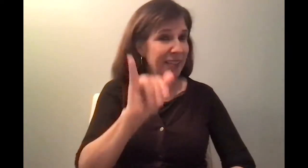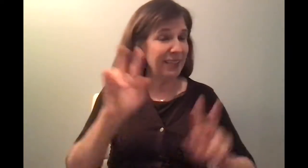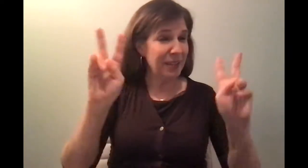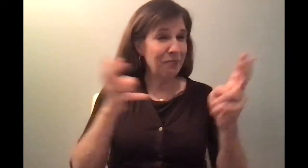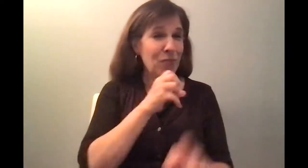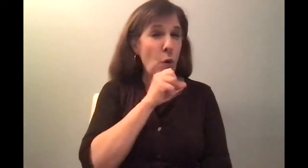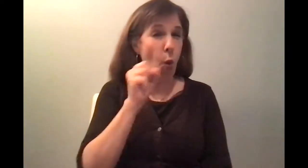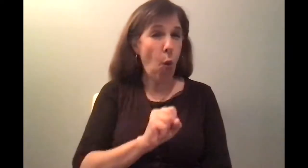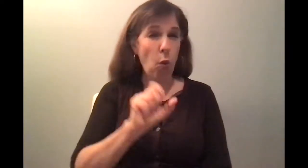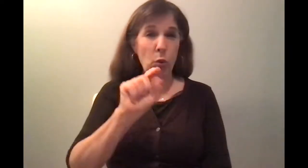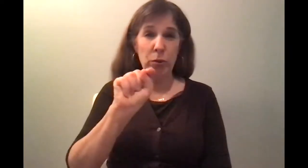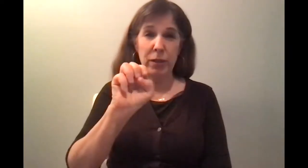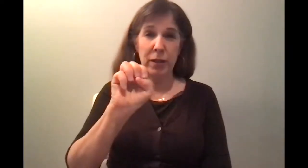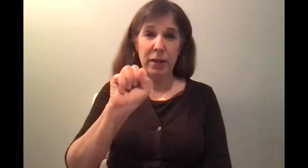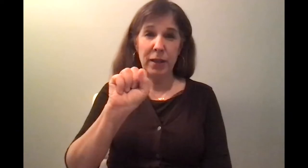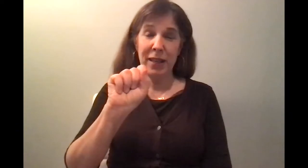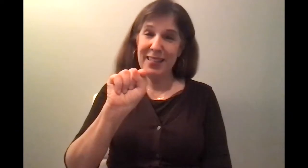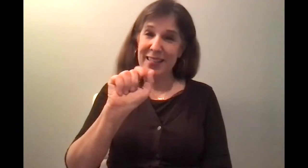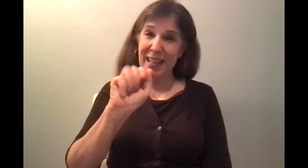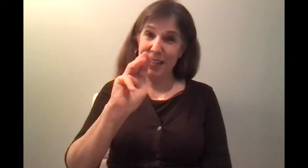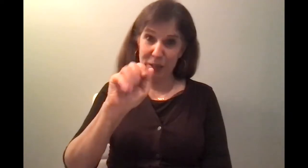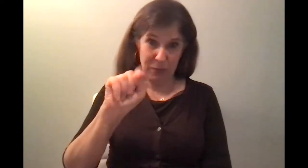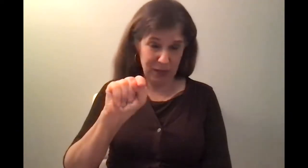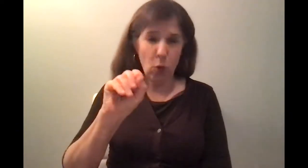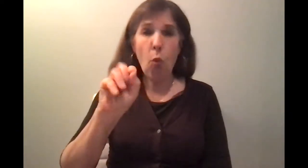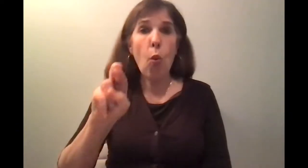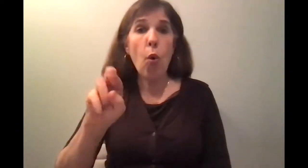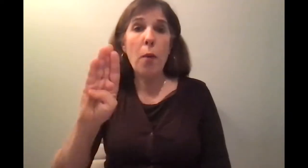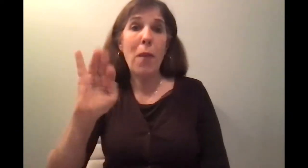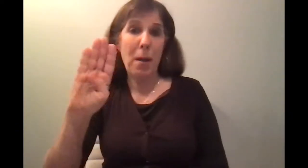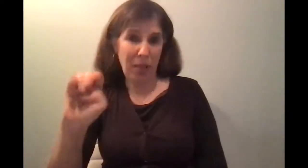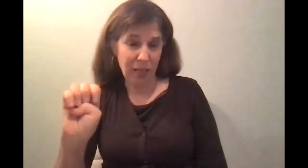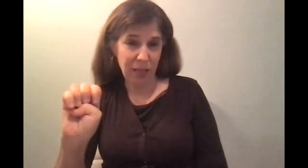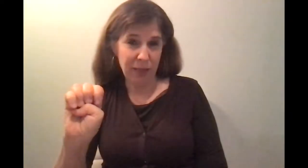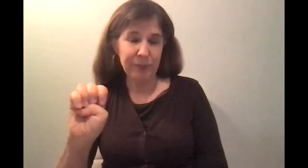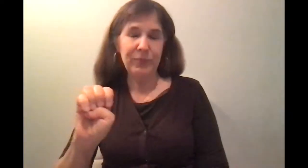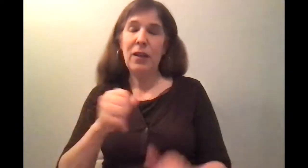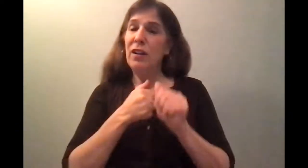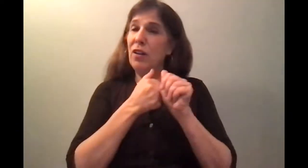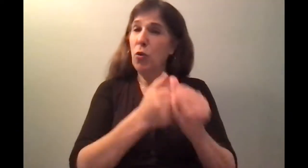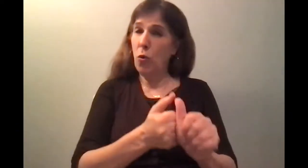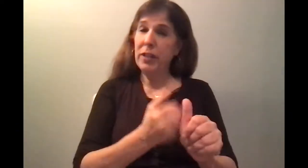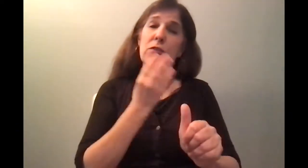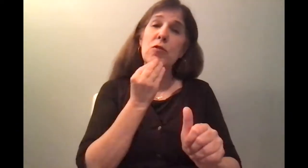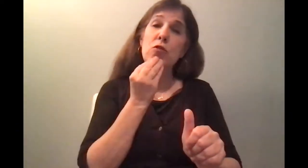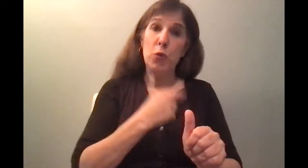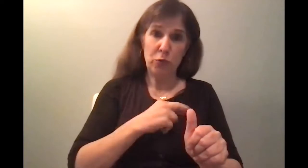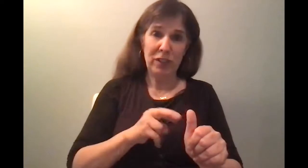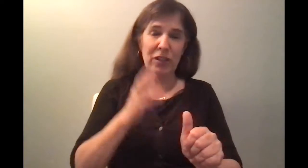And according to the Jewish tradition, which is what I will try to represent with God's help, it composes of three things, really, the five books of